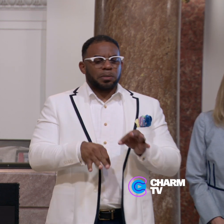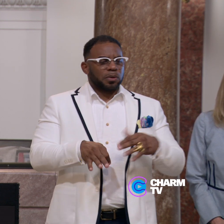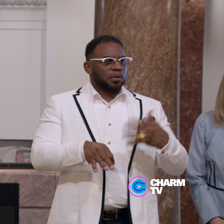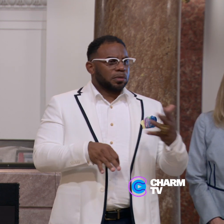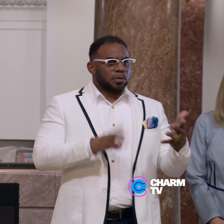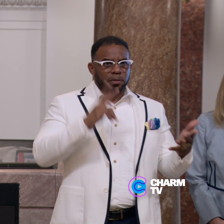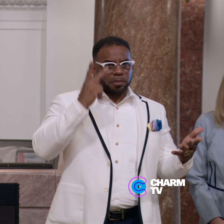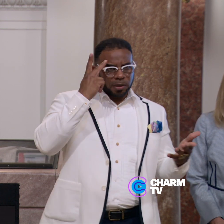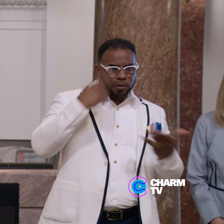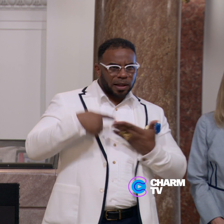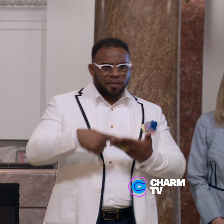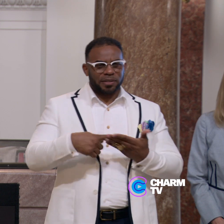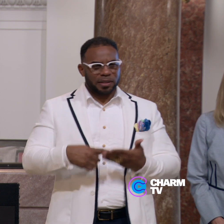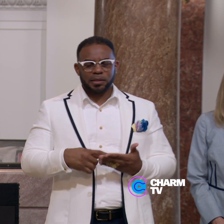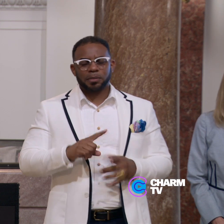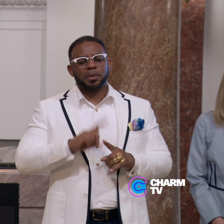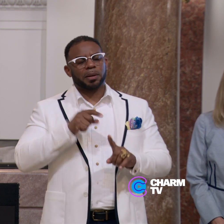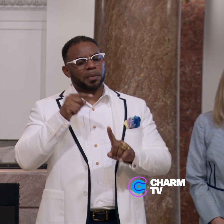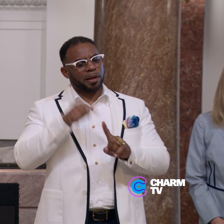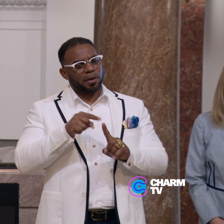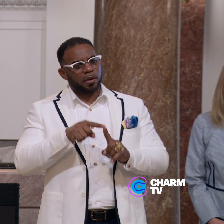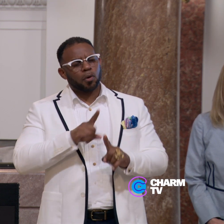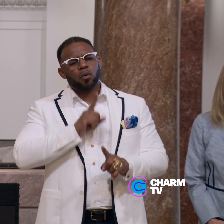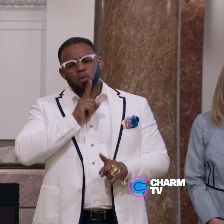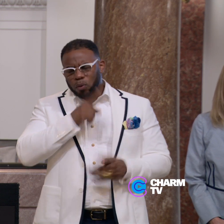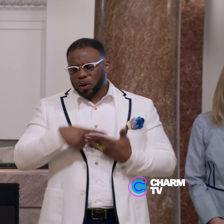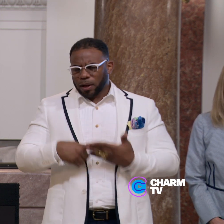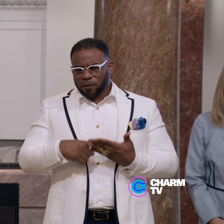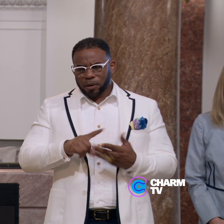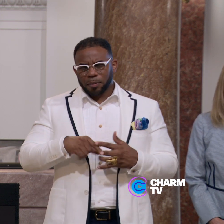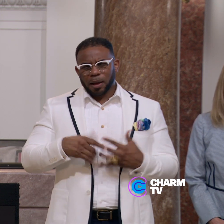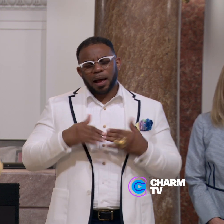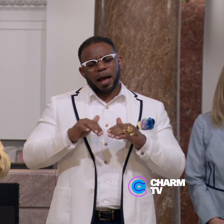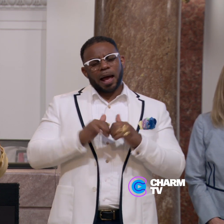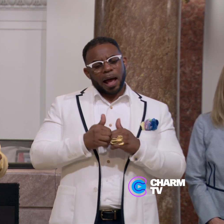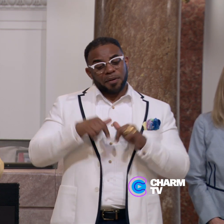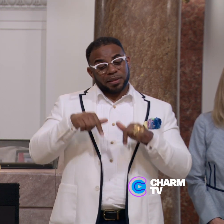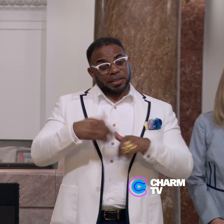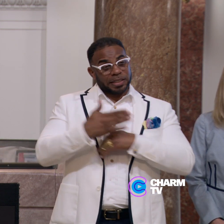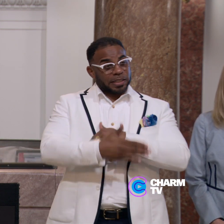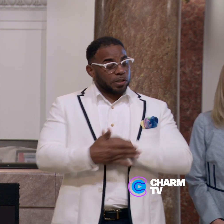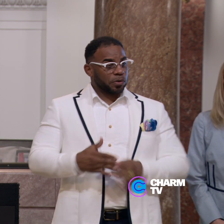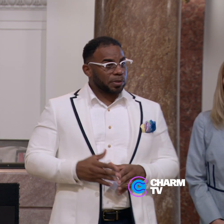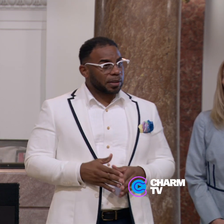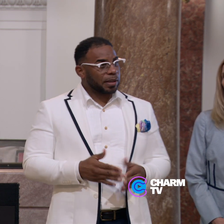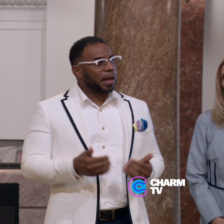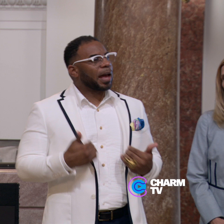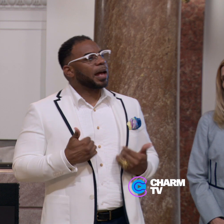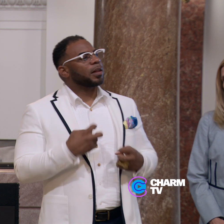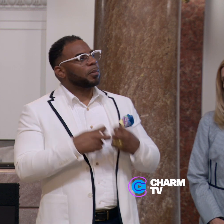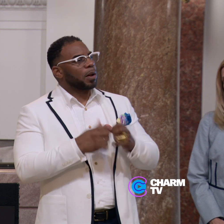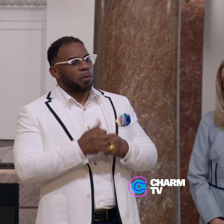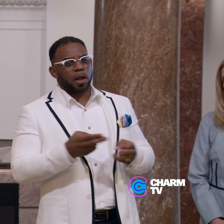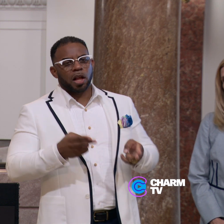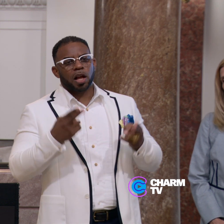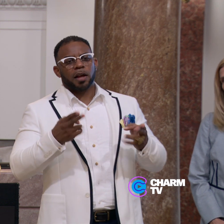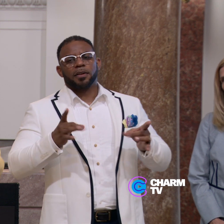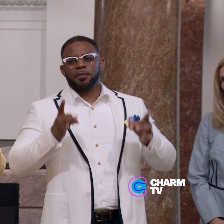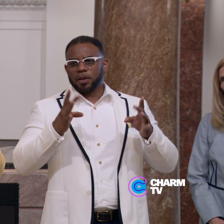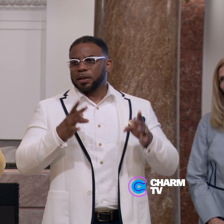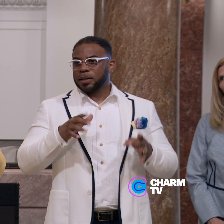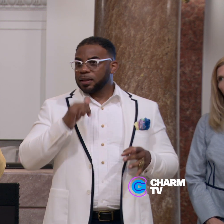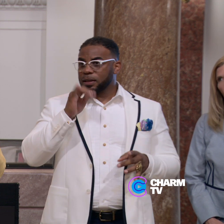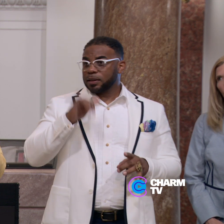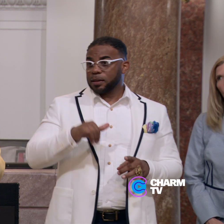political conversation, but about a real conversation about how this country has a problem with gun violence and